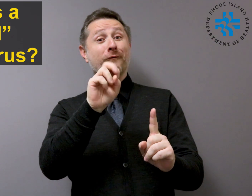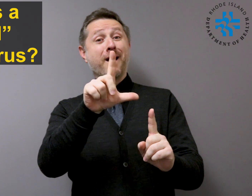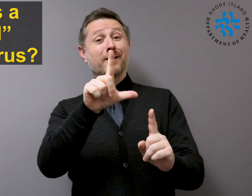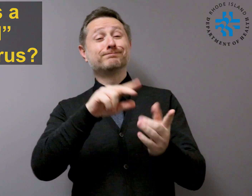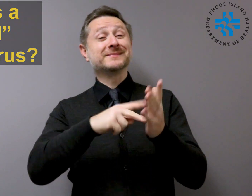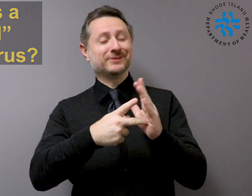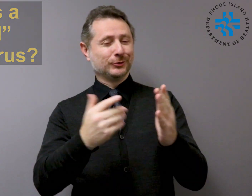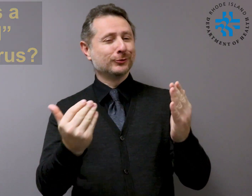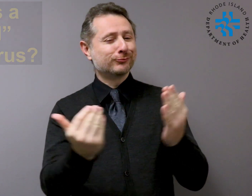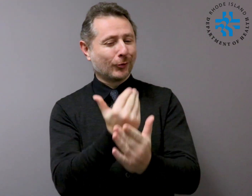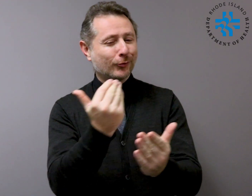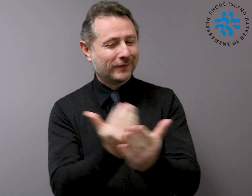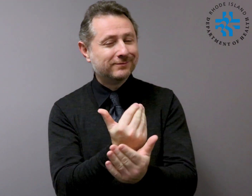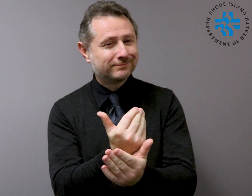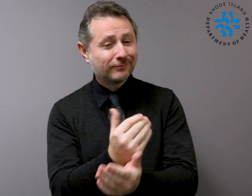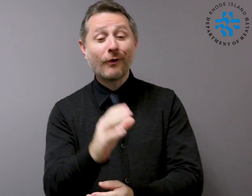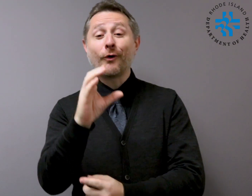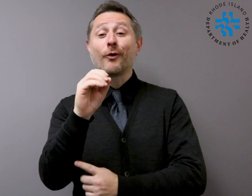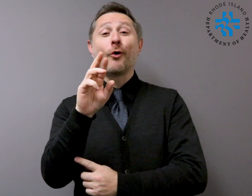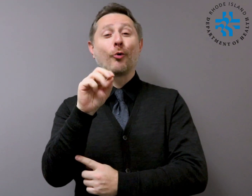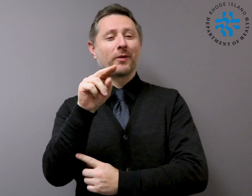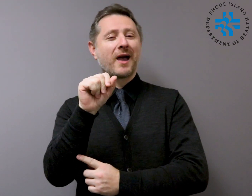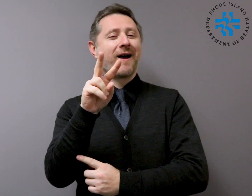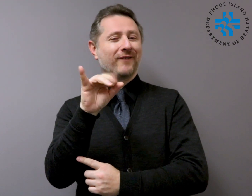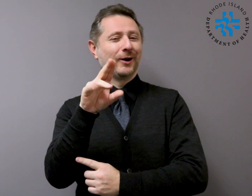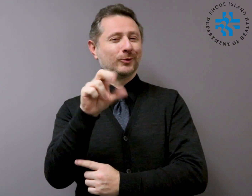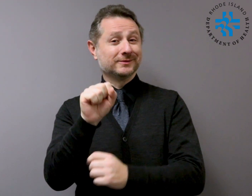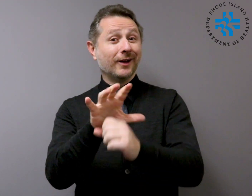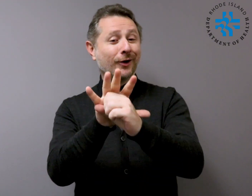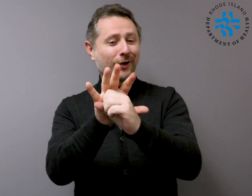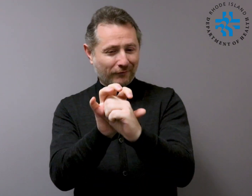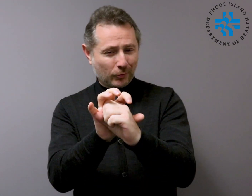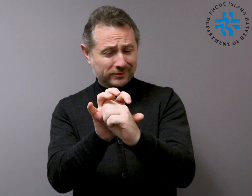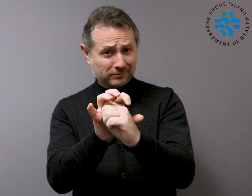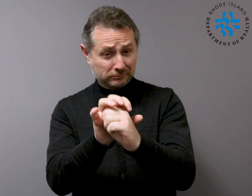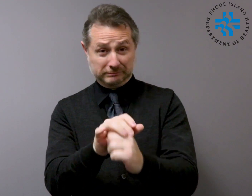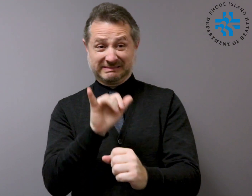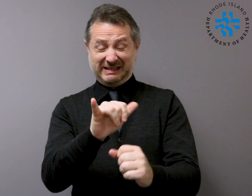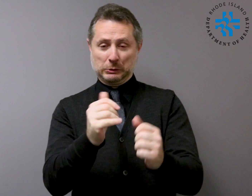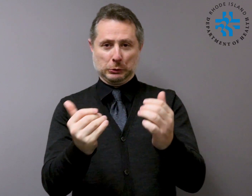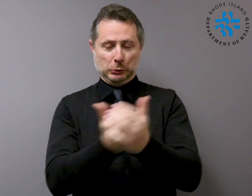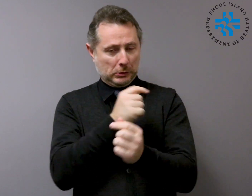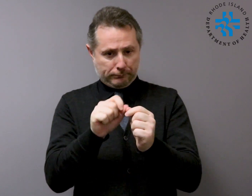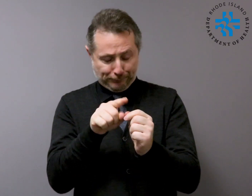A Novelle Coronavirus is a new strain of coronavirus that has not been previously identified in humans.